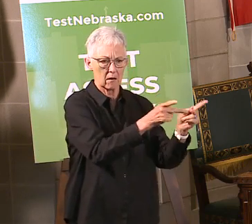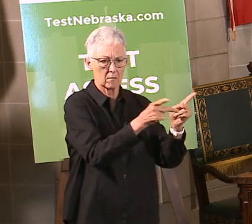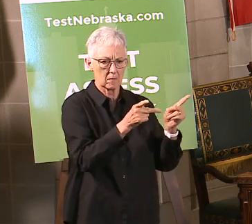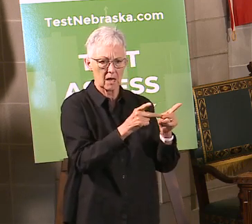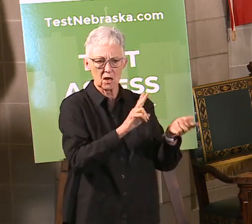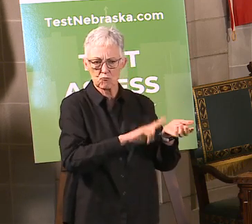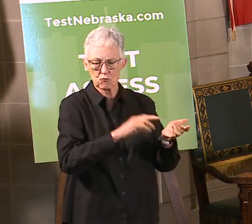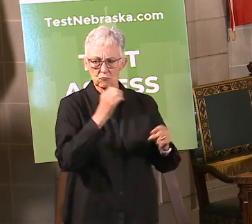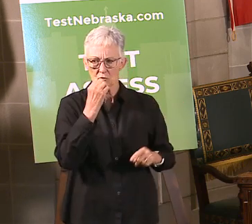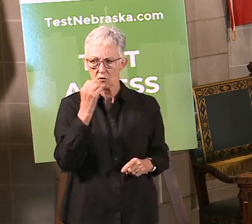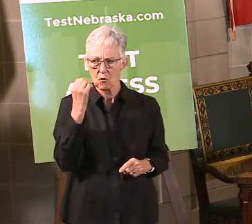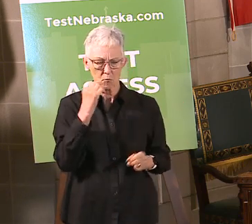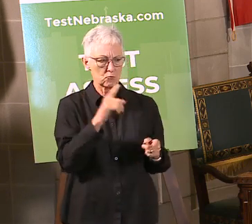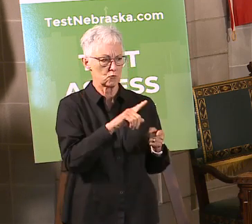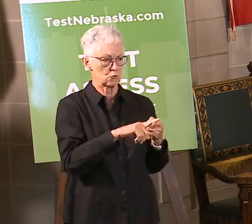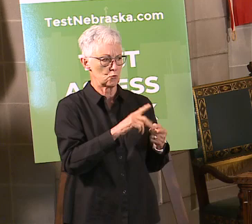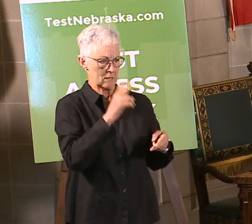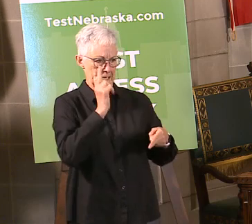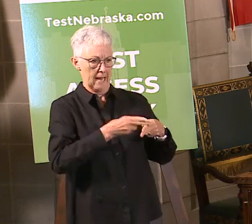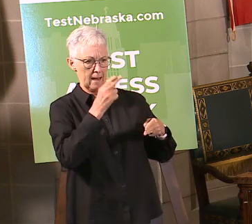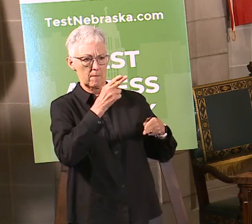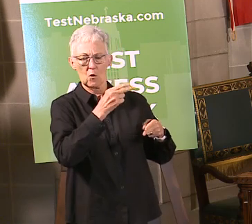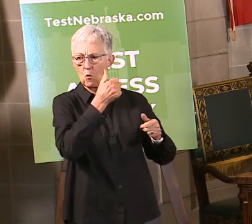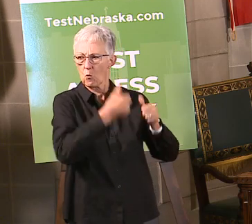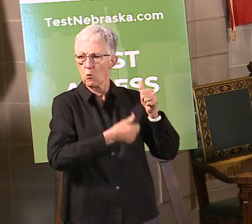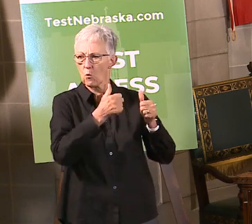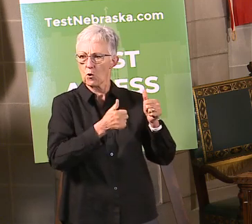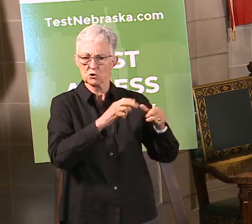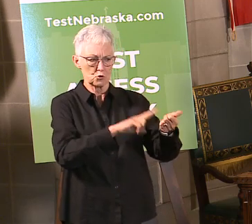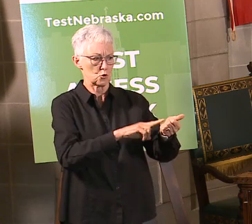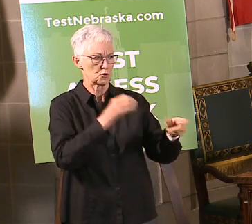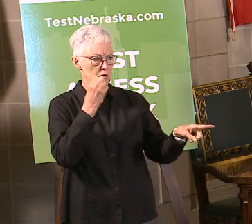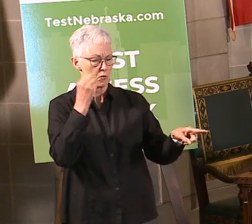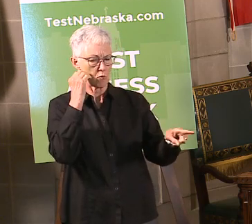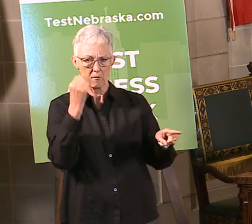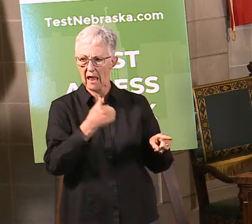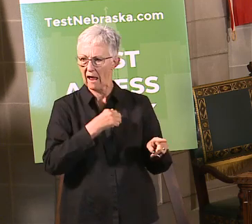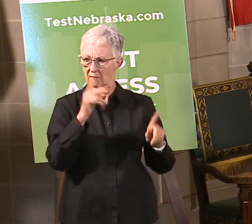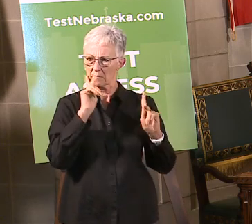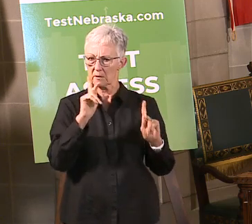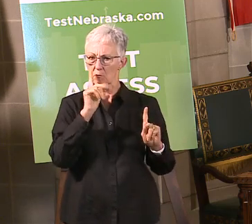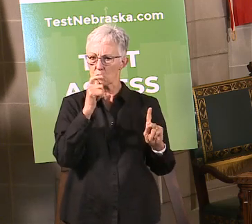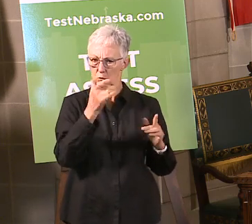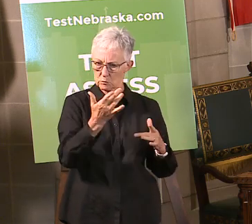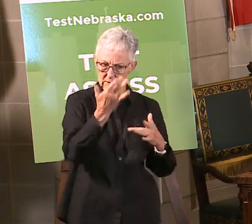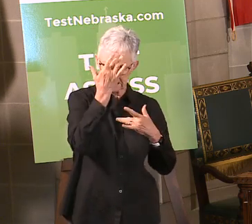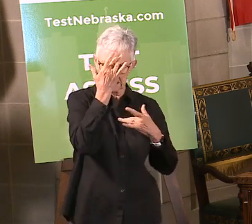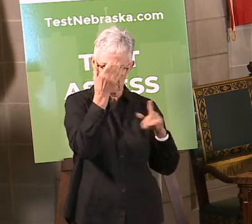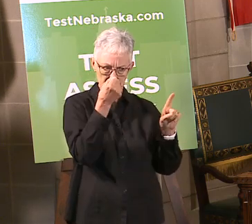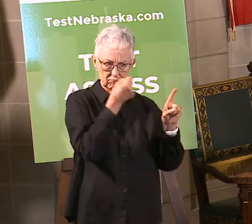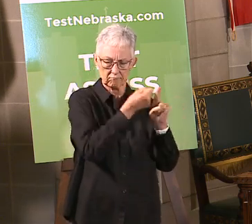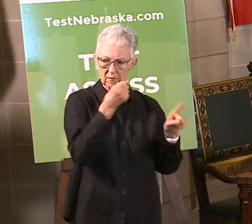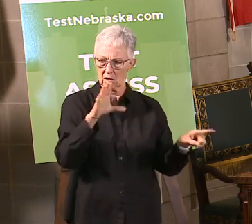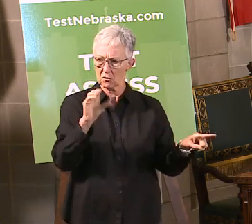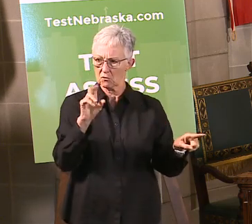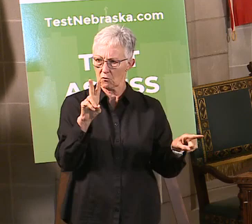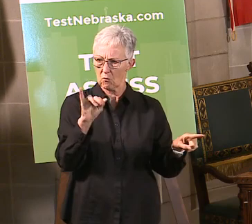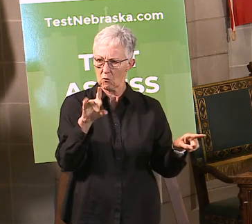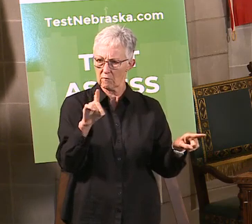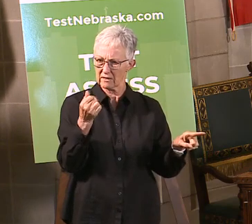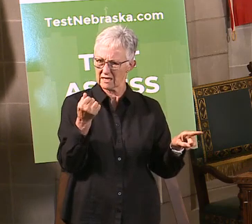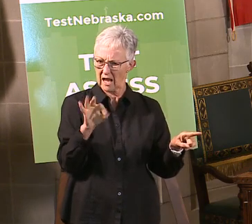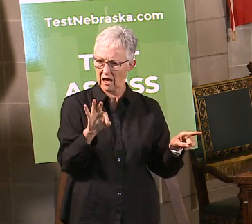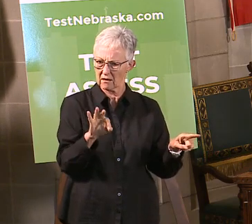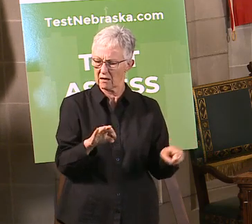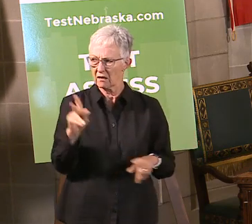Other states are naming the facilities, even posting the information on the web. Why is Nebraska not naming these facilities, given that people are having to decide where to put their family members